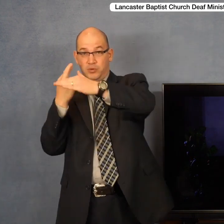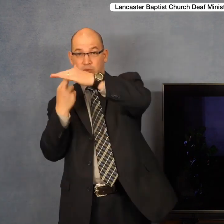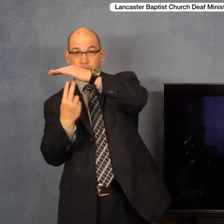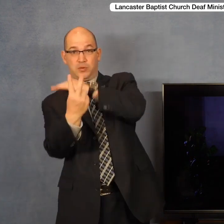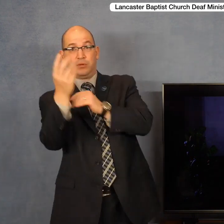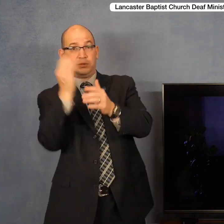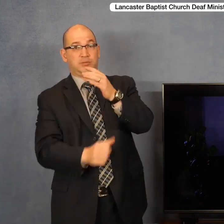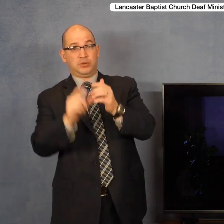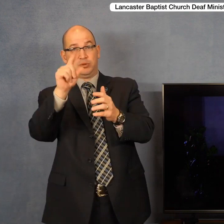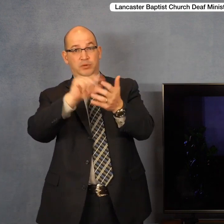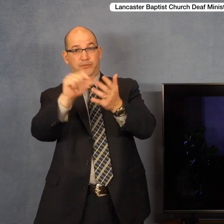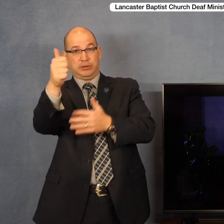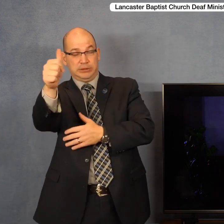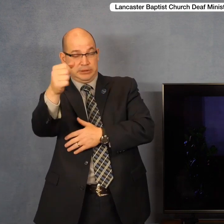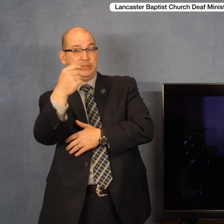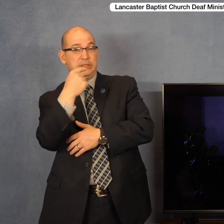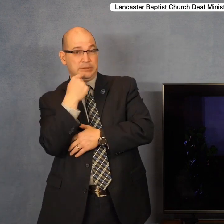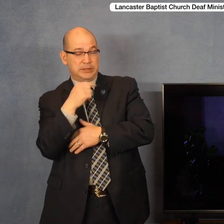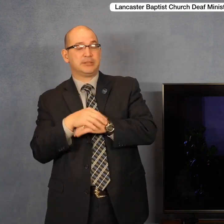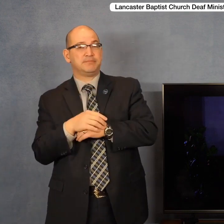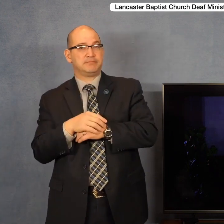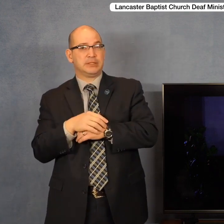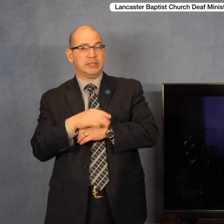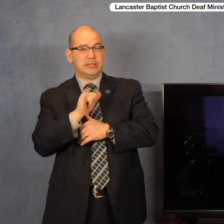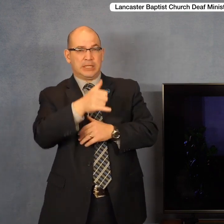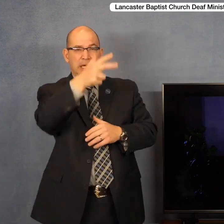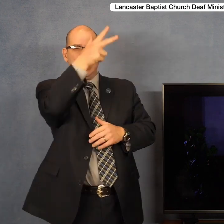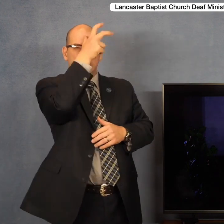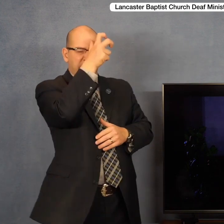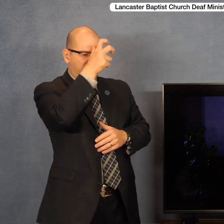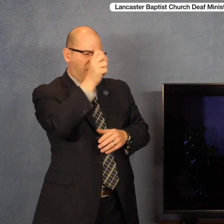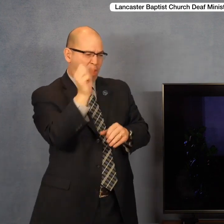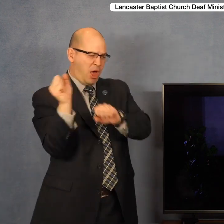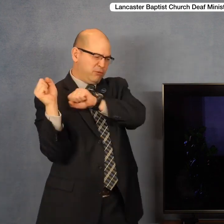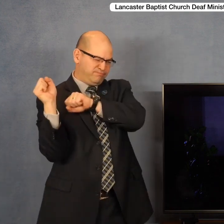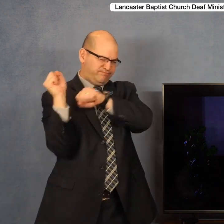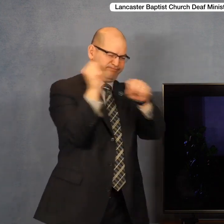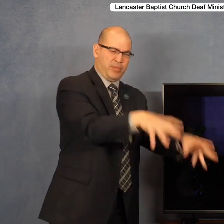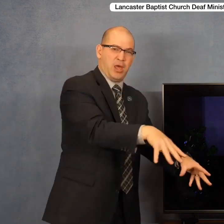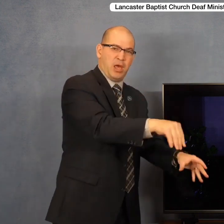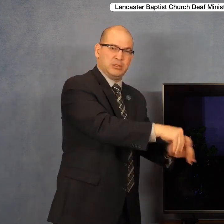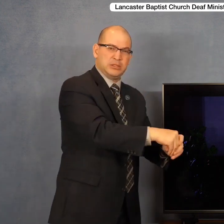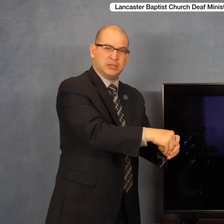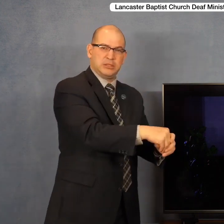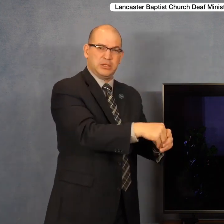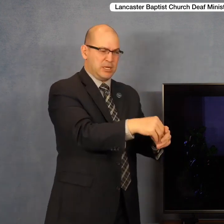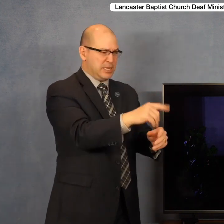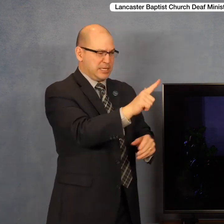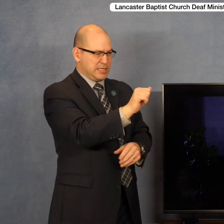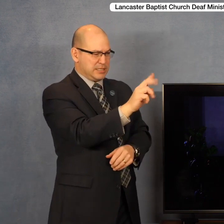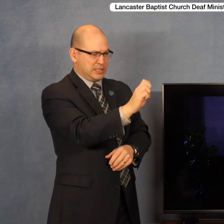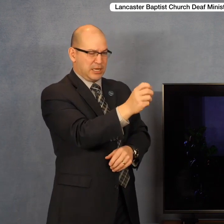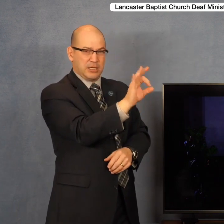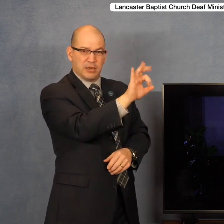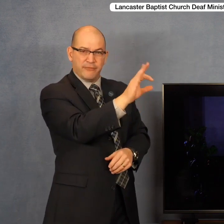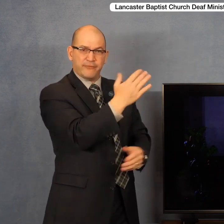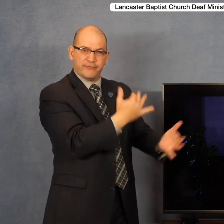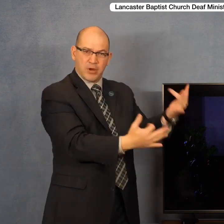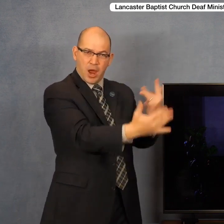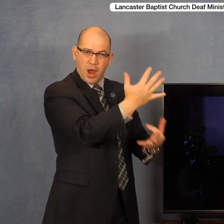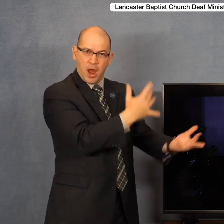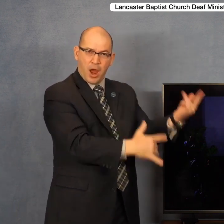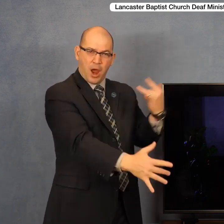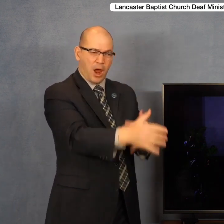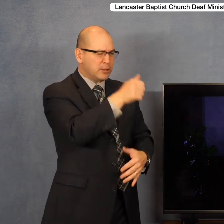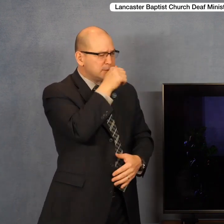And the devil that deceived them was cast into the lake of fire and brimstone, where the beast and the false prophet are, and shall be tormented day and